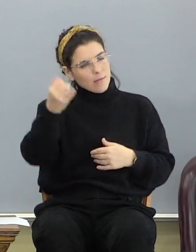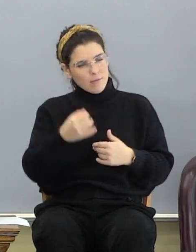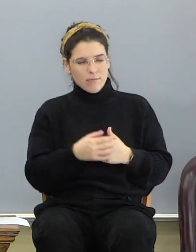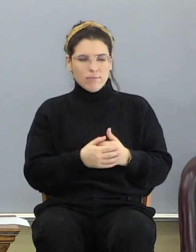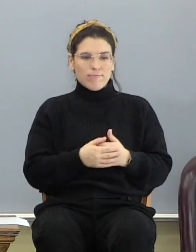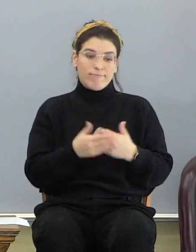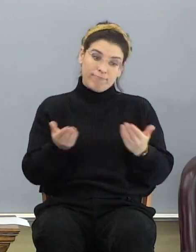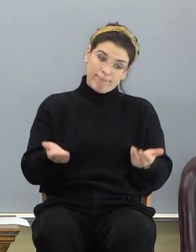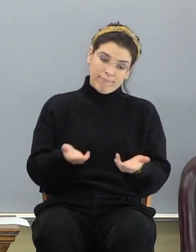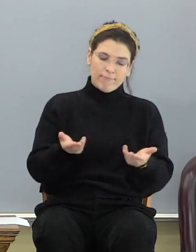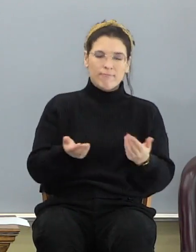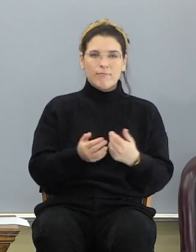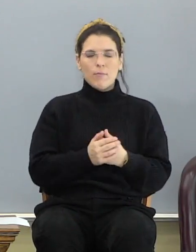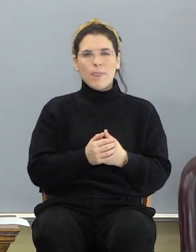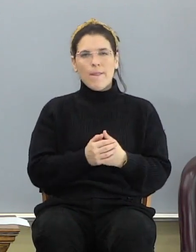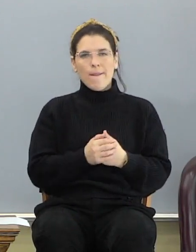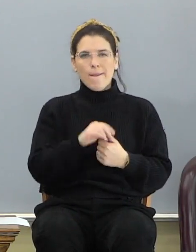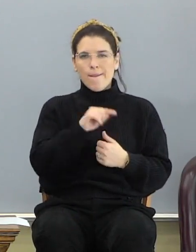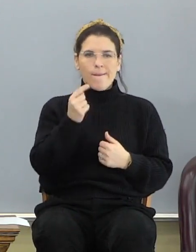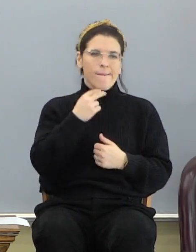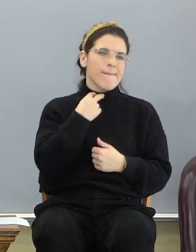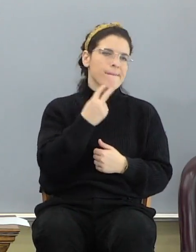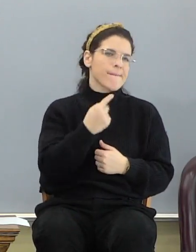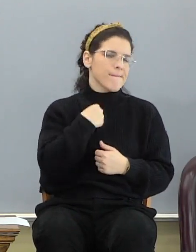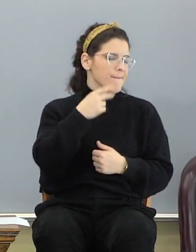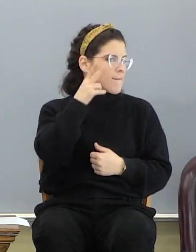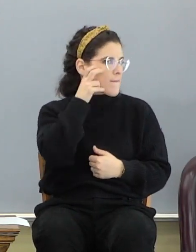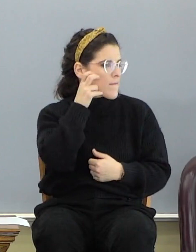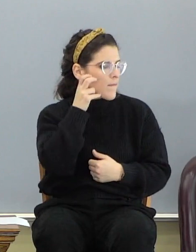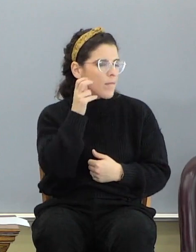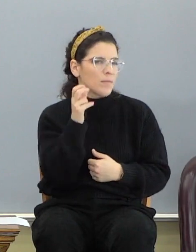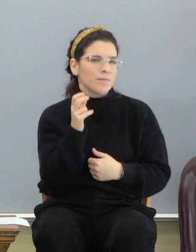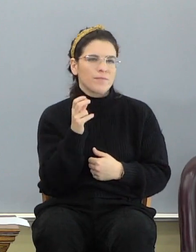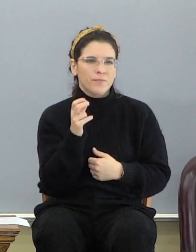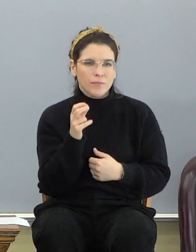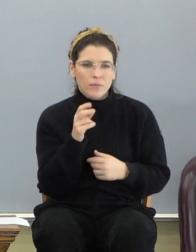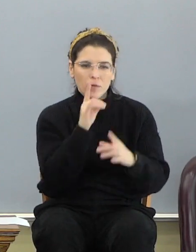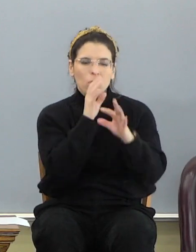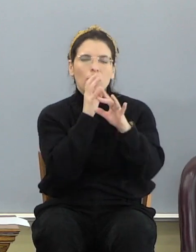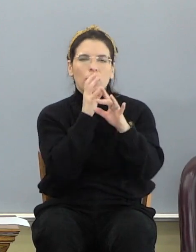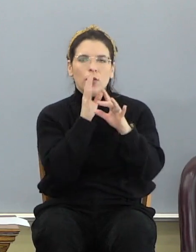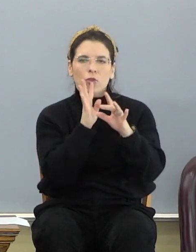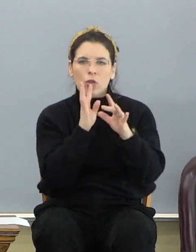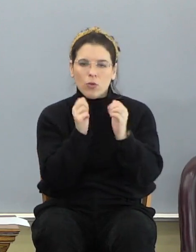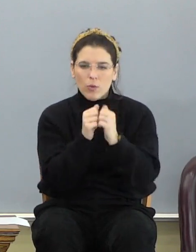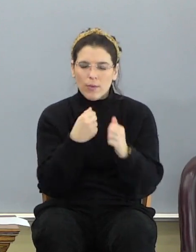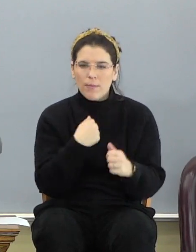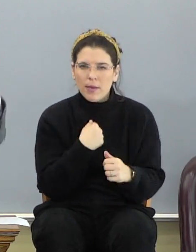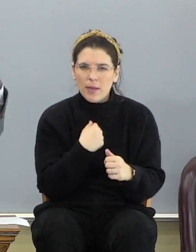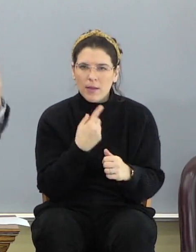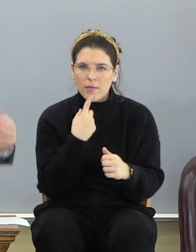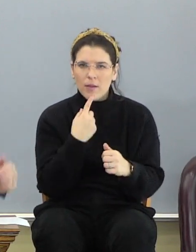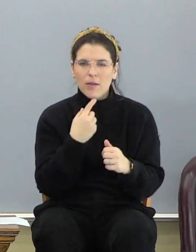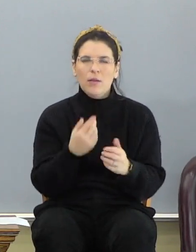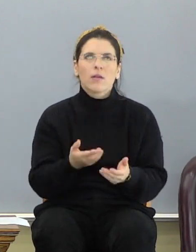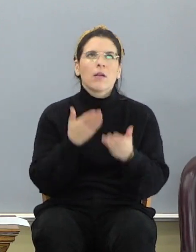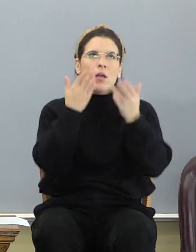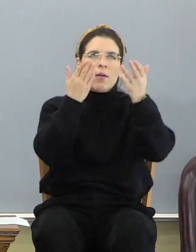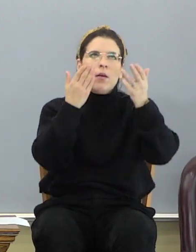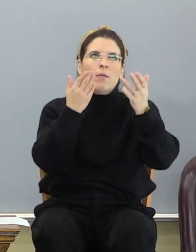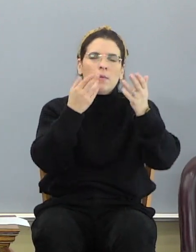Here it is. The first voice which I heard was as it were of a trumpet talking with me, which said, come up hither,